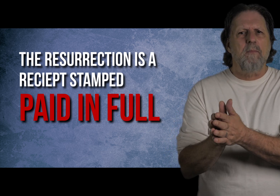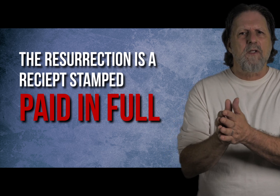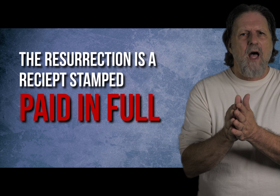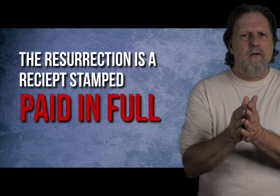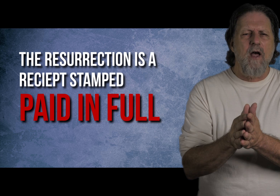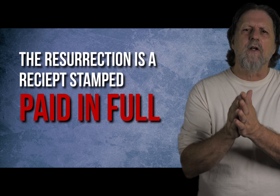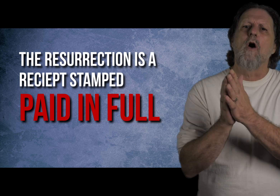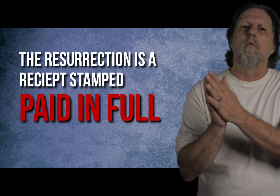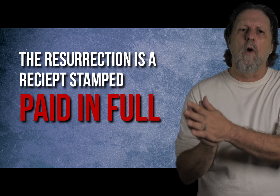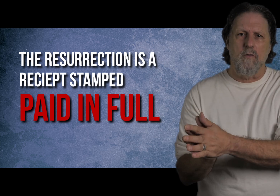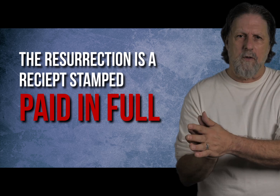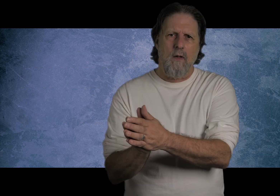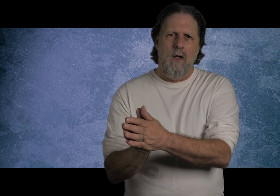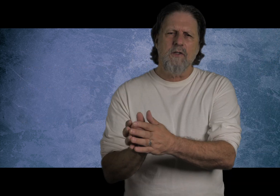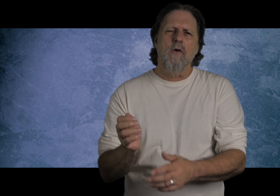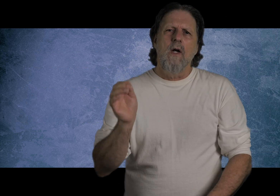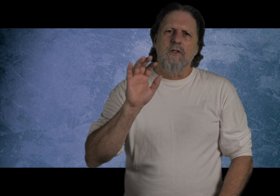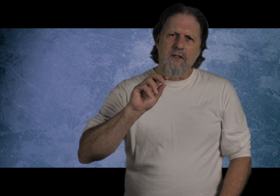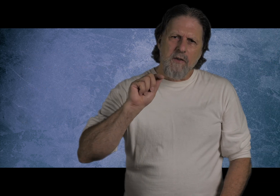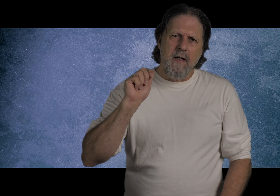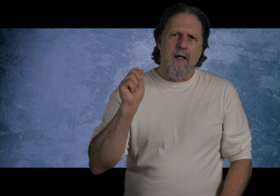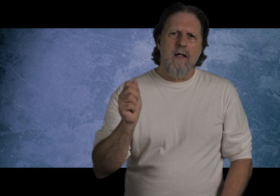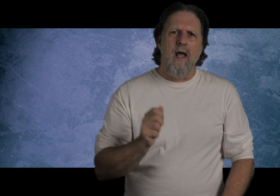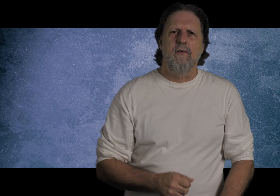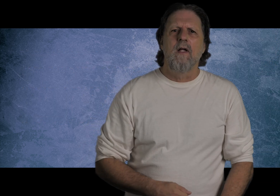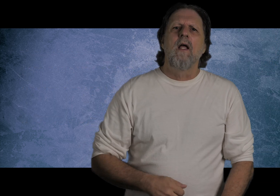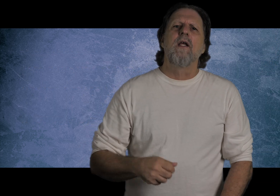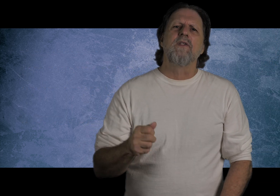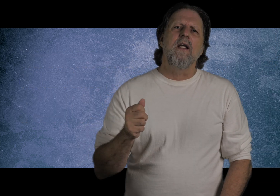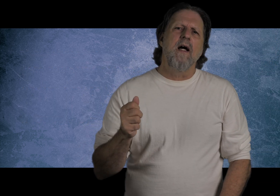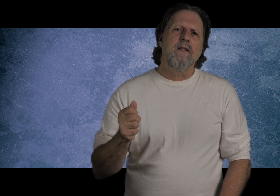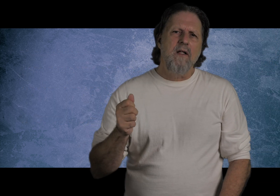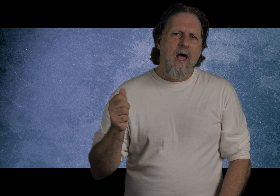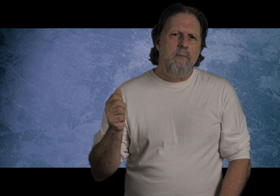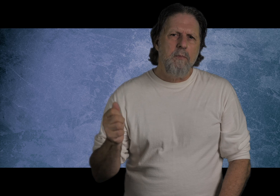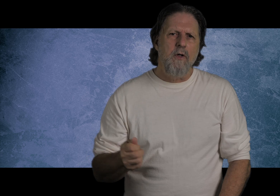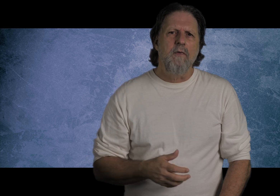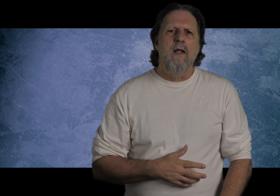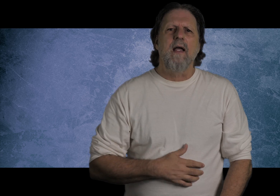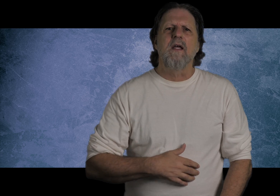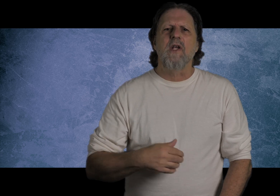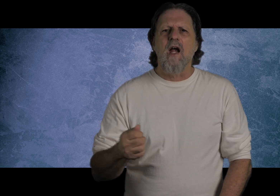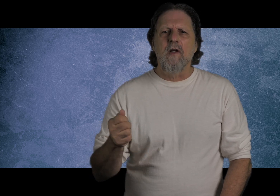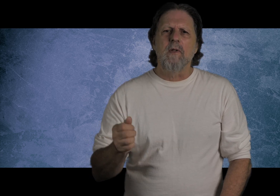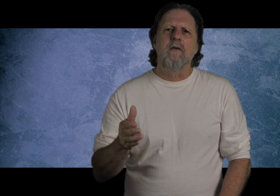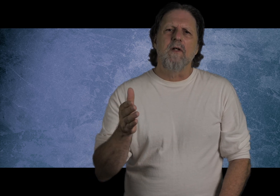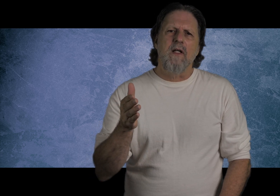kept us out of heaven won't. So, Jesus being in heaven is the undeniable proof that gives every believer the